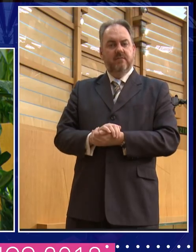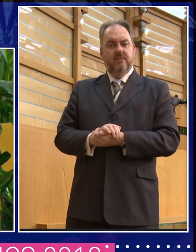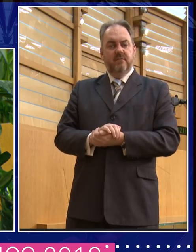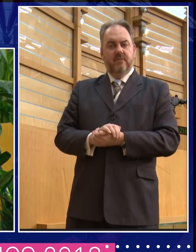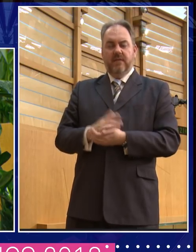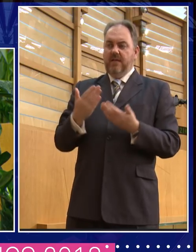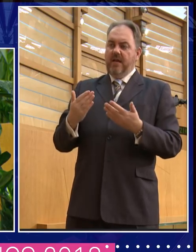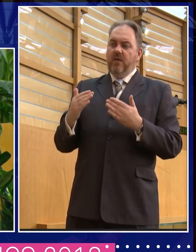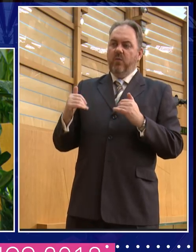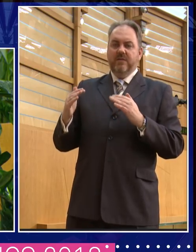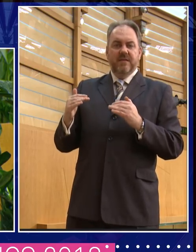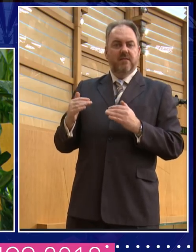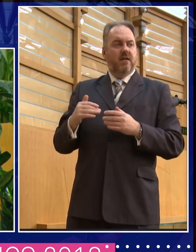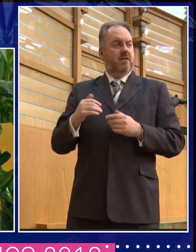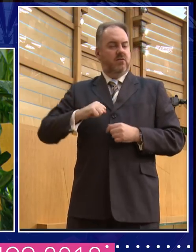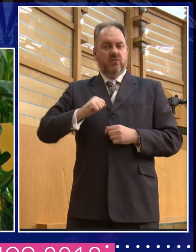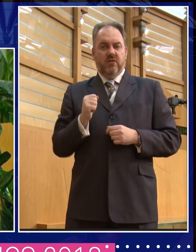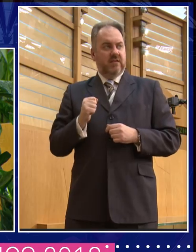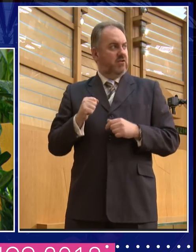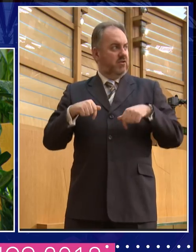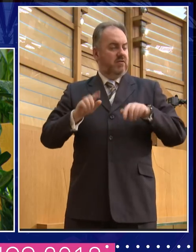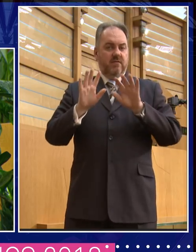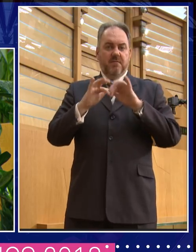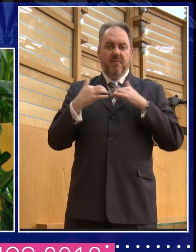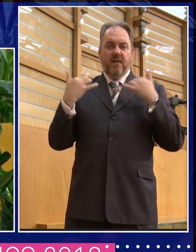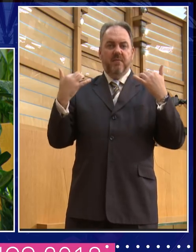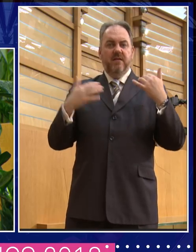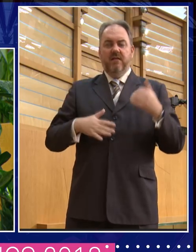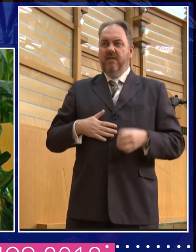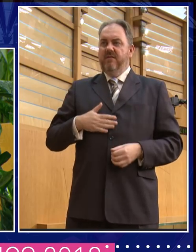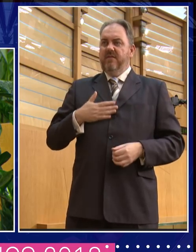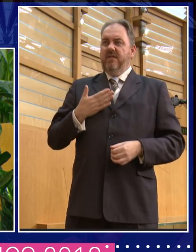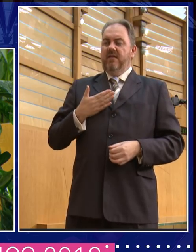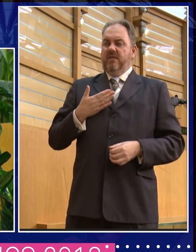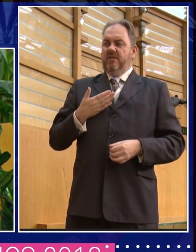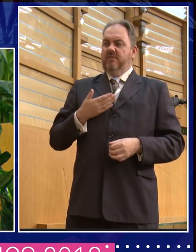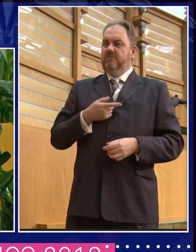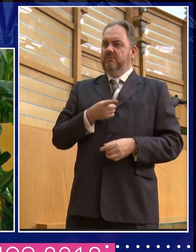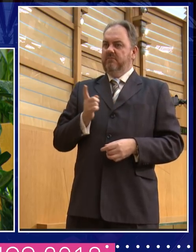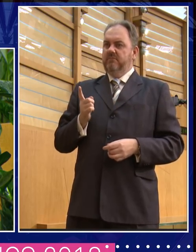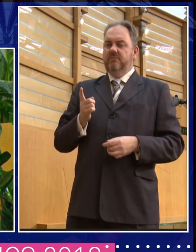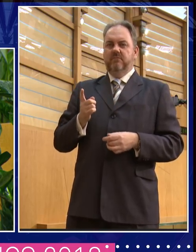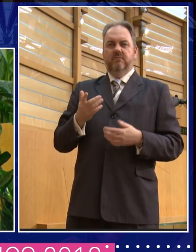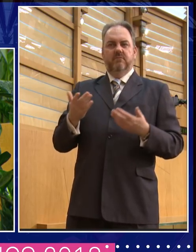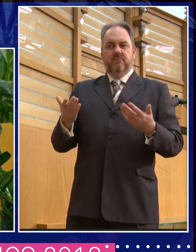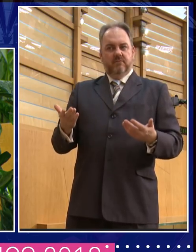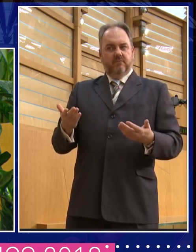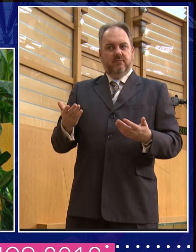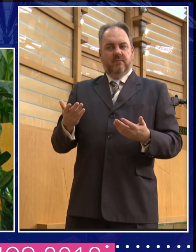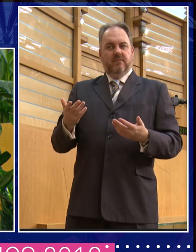Westminster Parliament, the Scottish Parliament, I mean, I, feel that it's the, the, for all the disadvantages, it's not just men